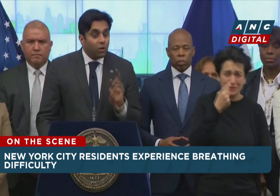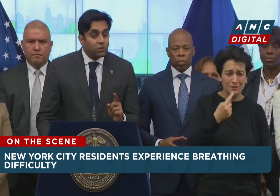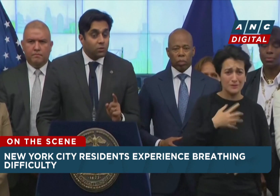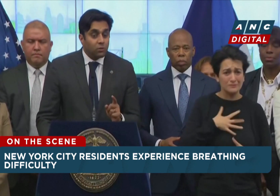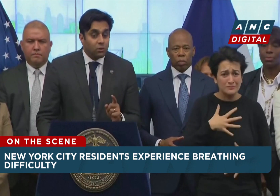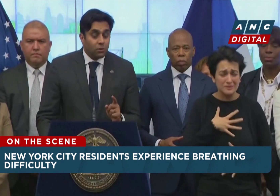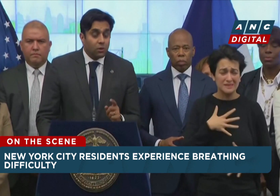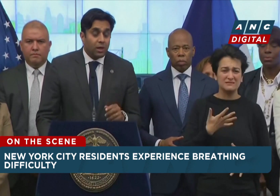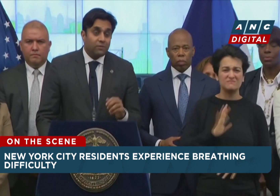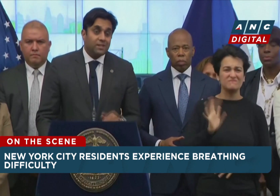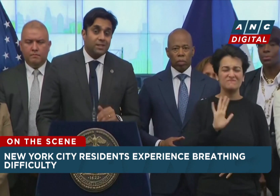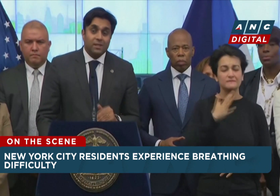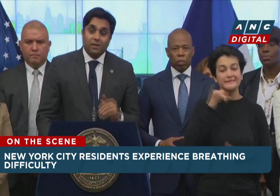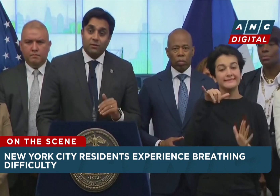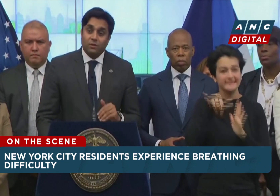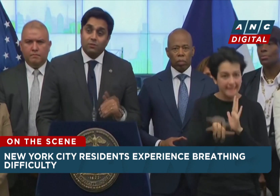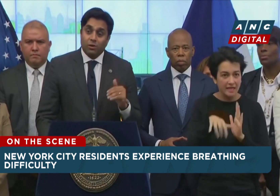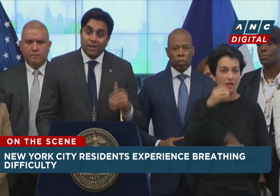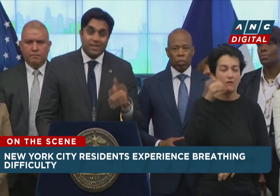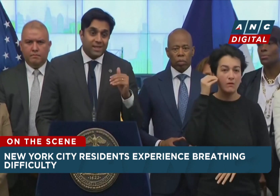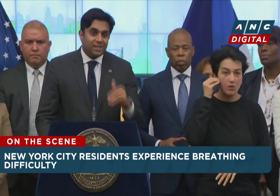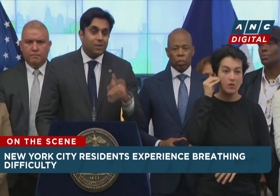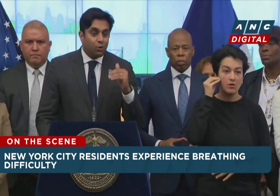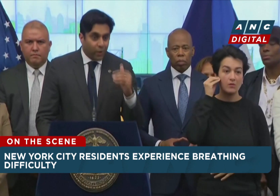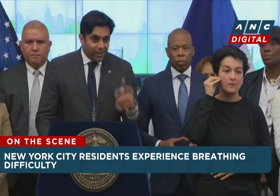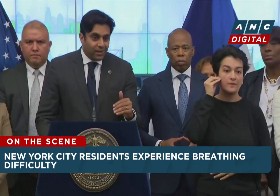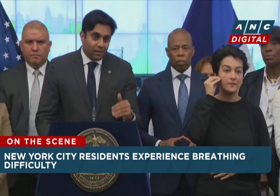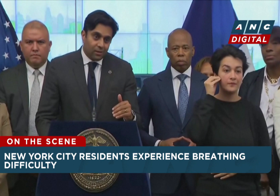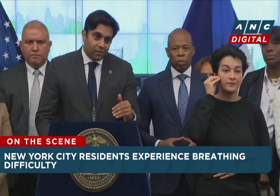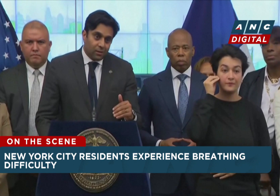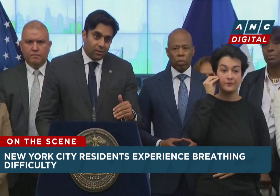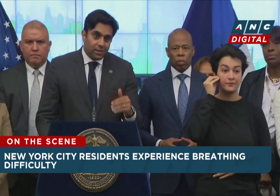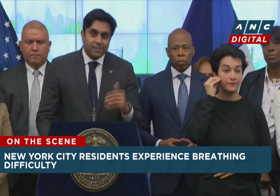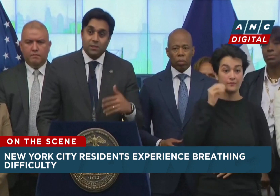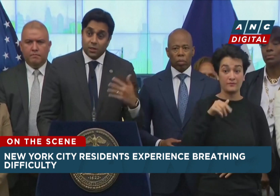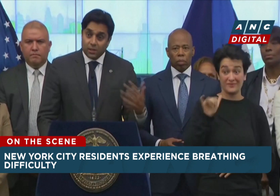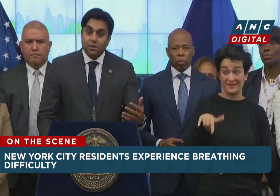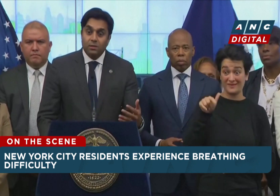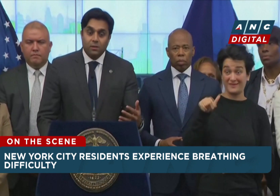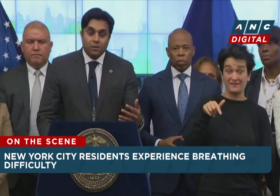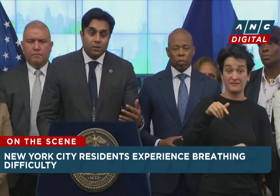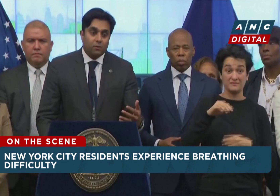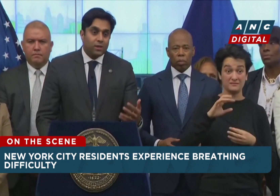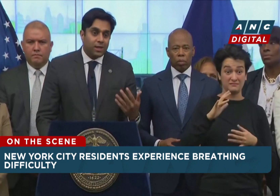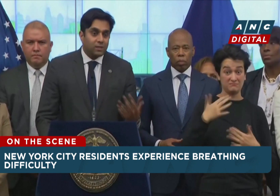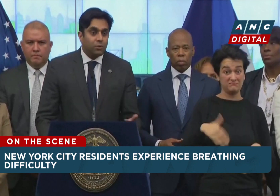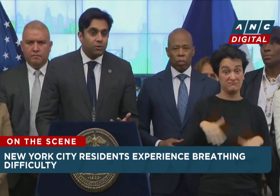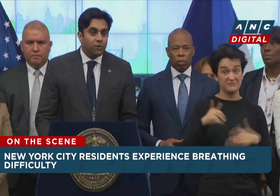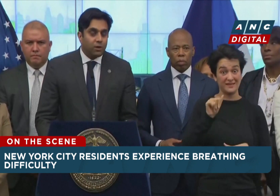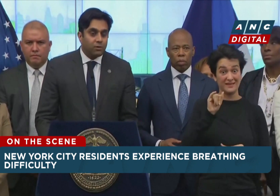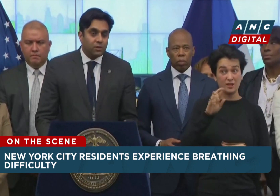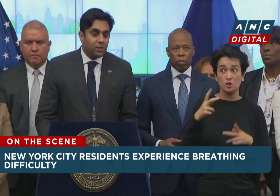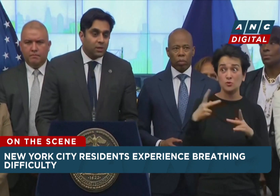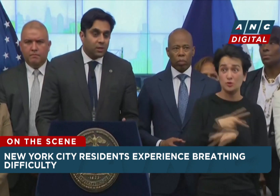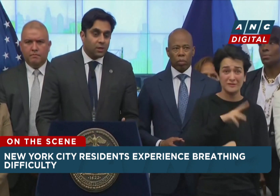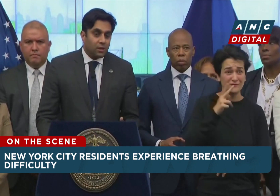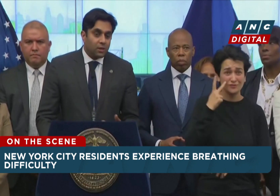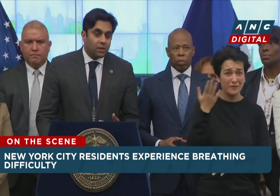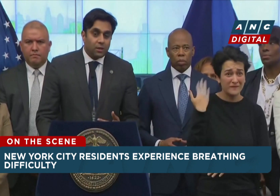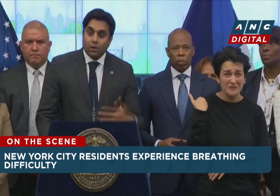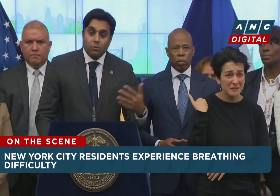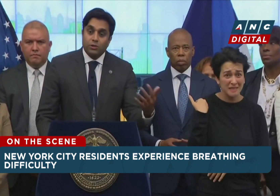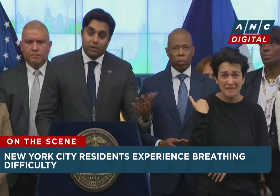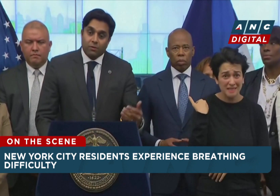We also haven't seen levels rise this quickly, this suddenly, over the last 24 hours,